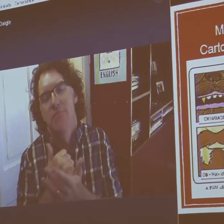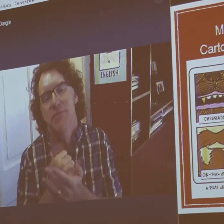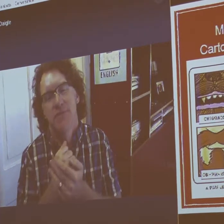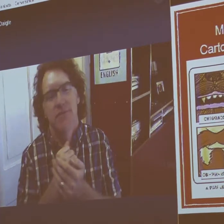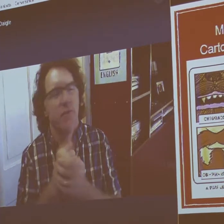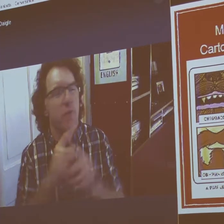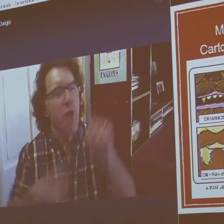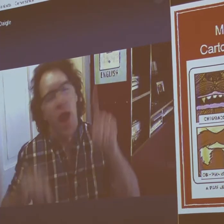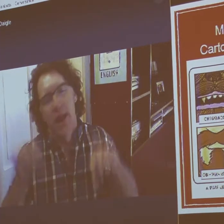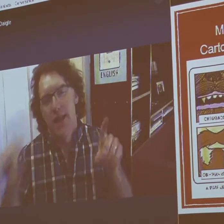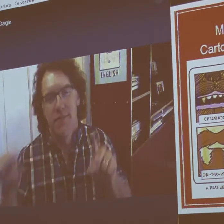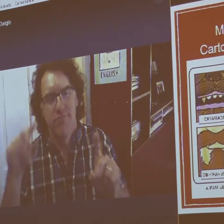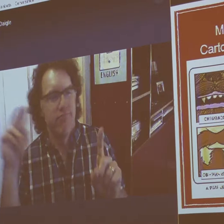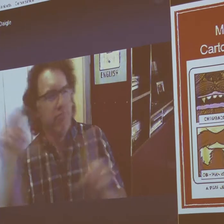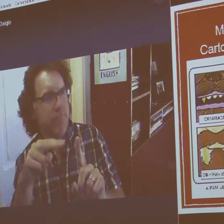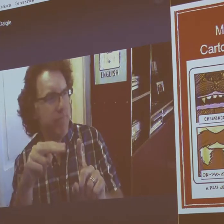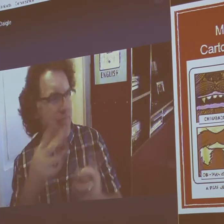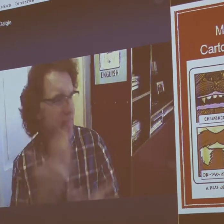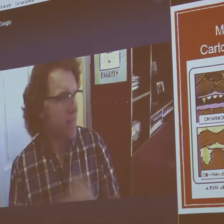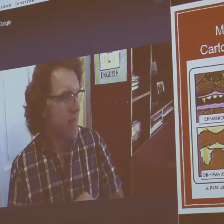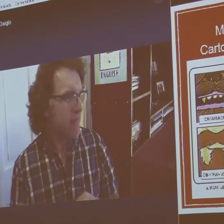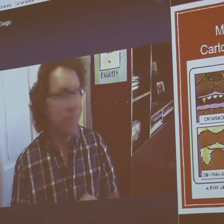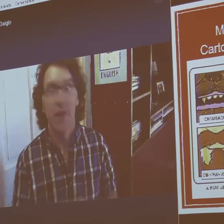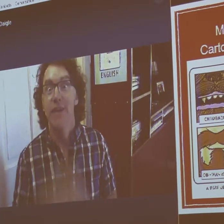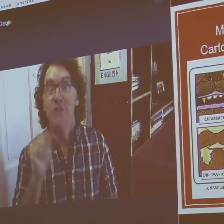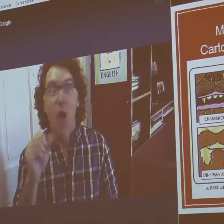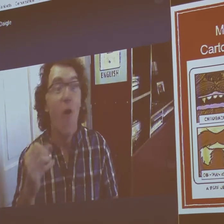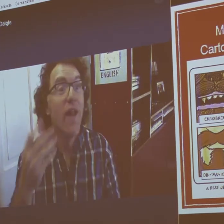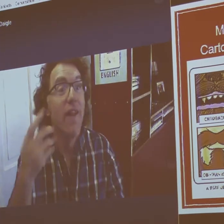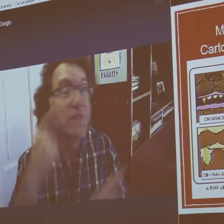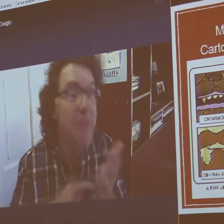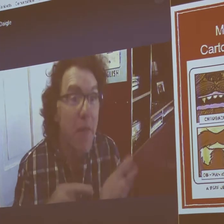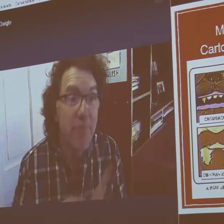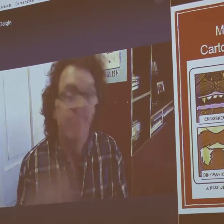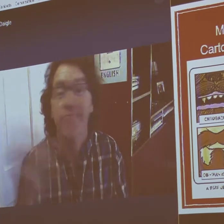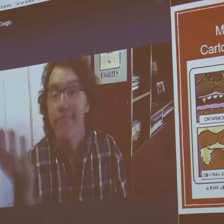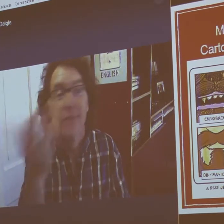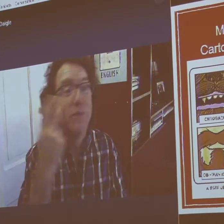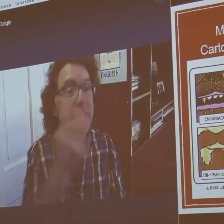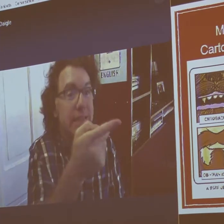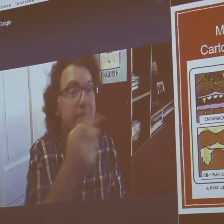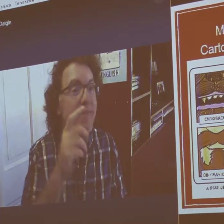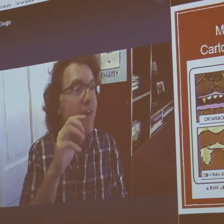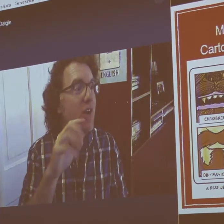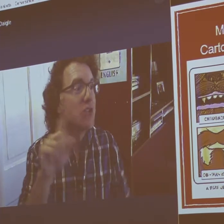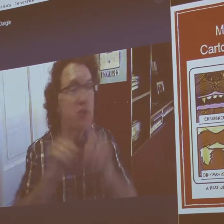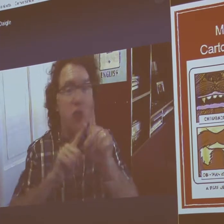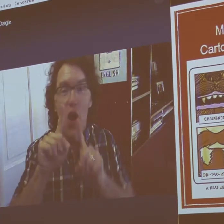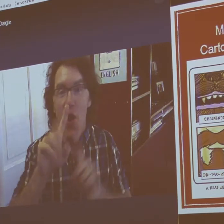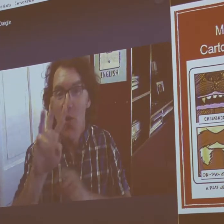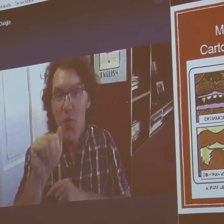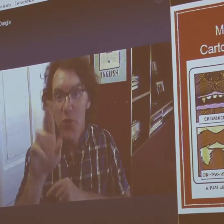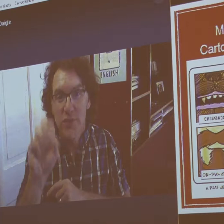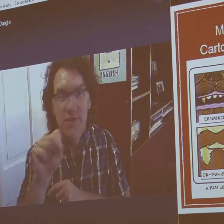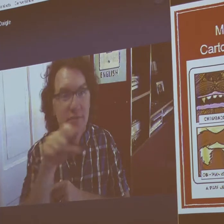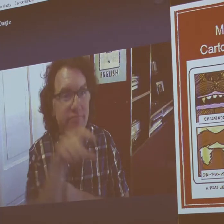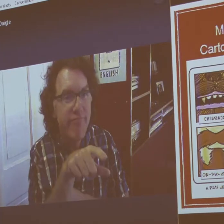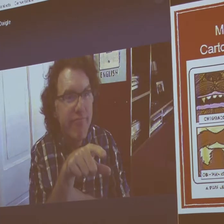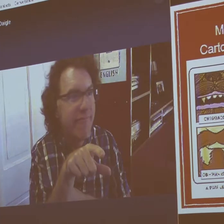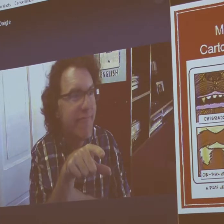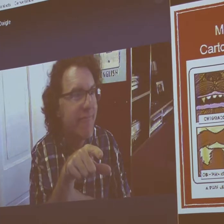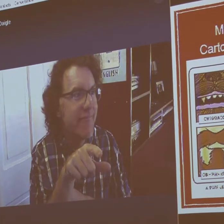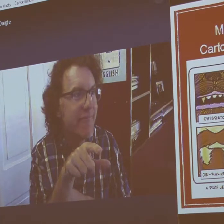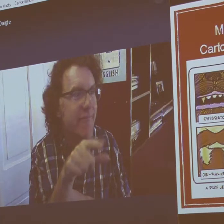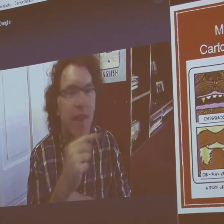culture, we do this. X, Y, and Z. So I did a cartoon about the different points of view of that.